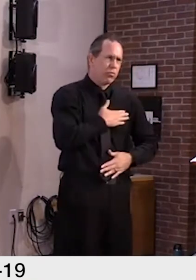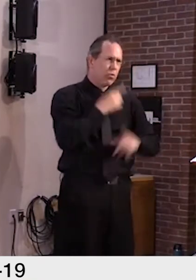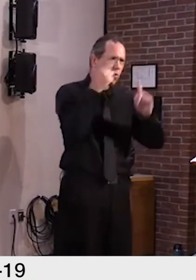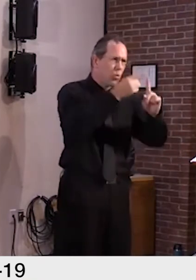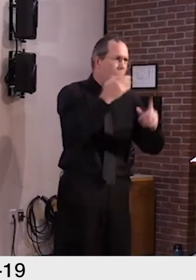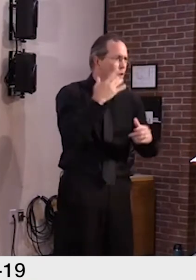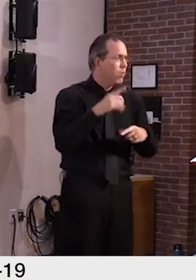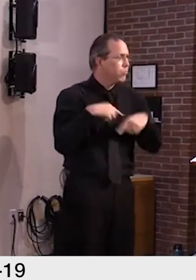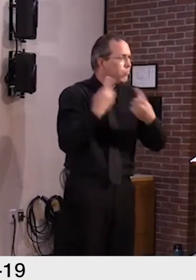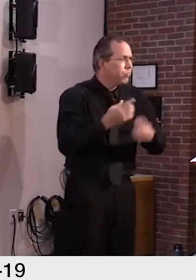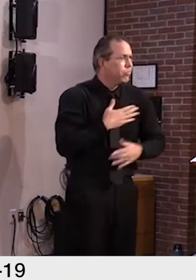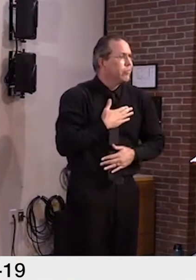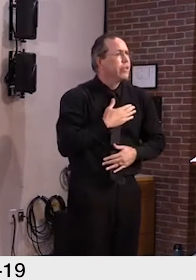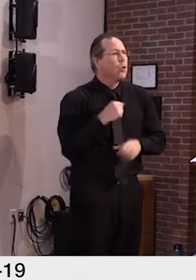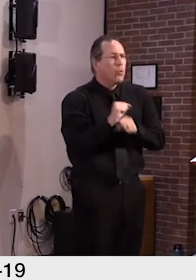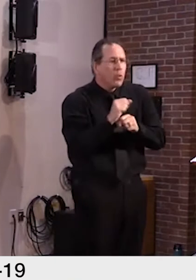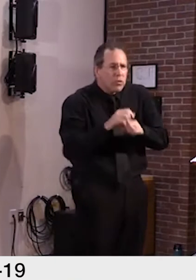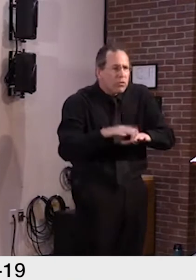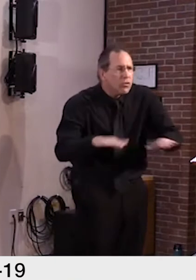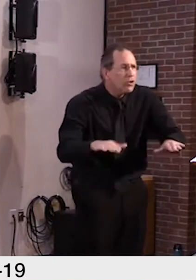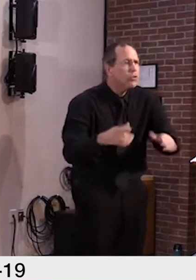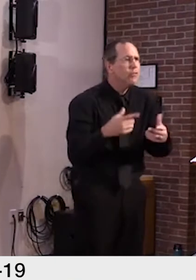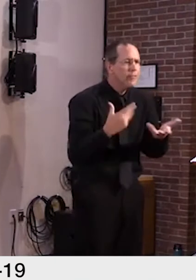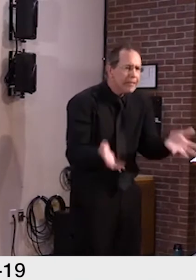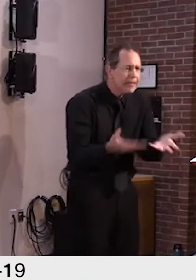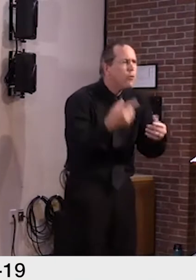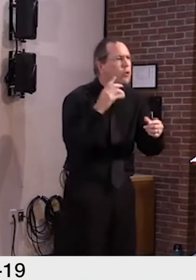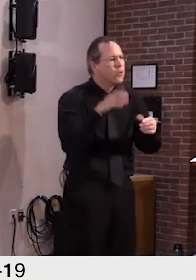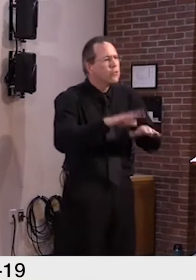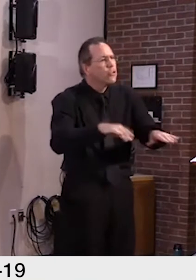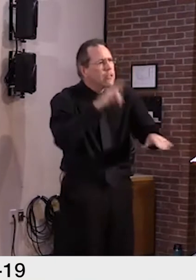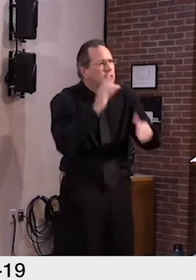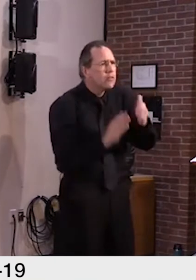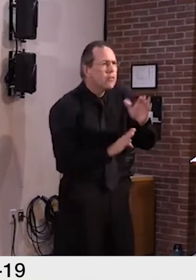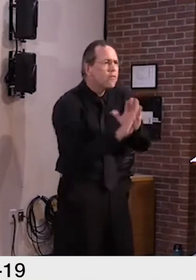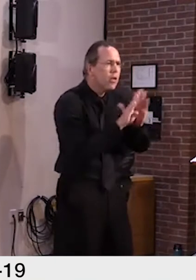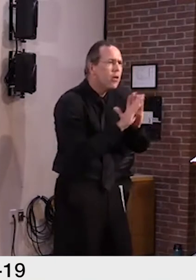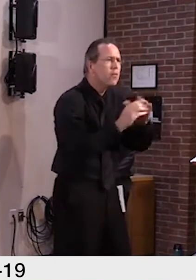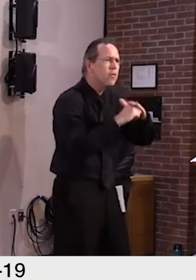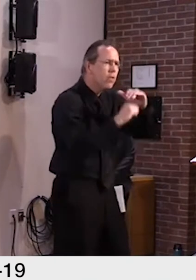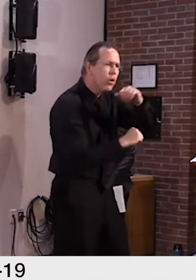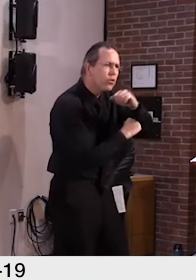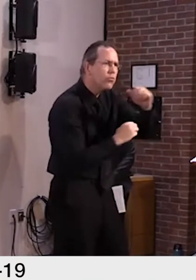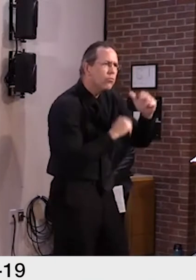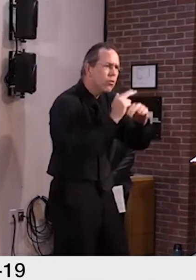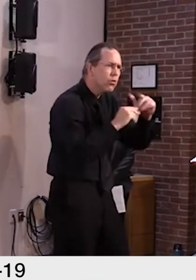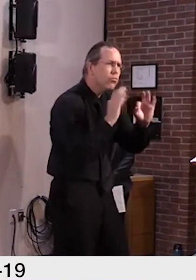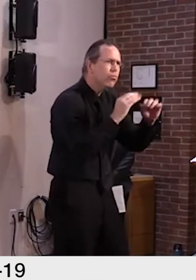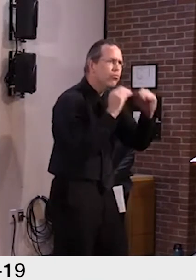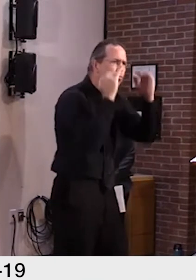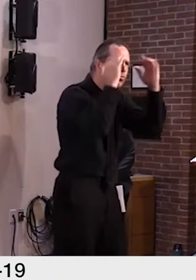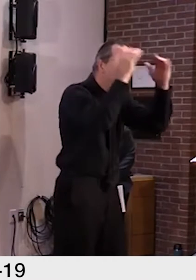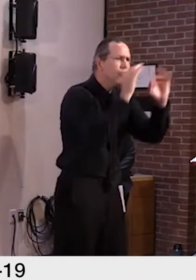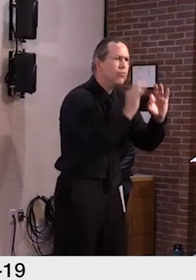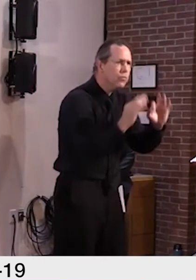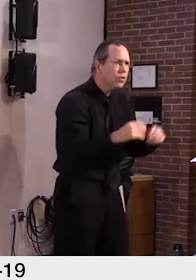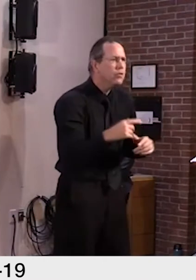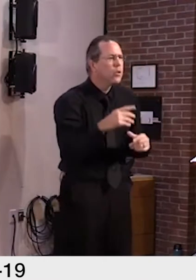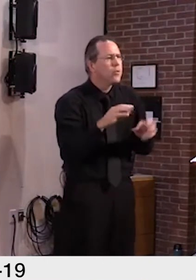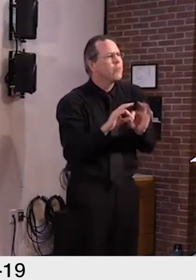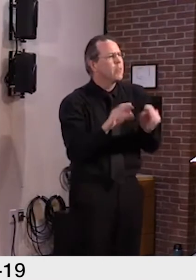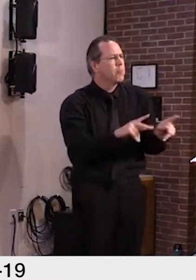foundation, the better the chance of long lasting positive outcomes in life. This is why I